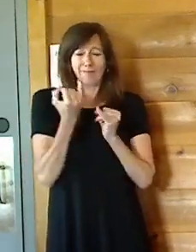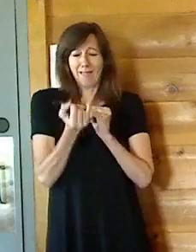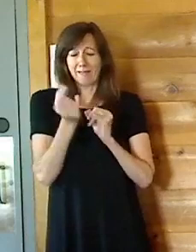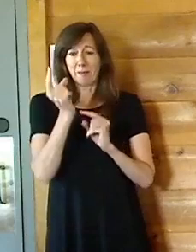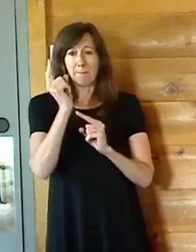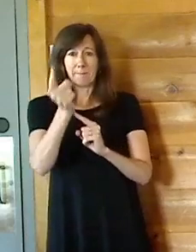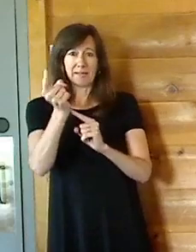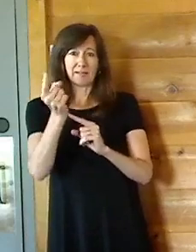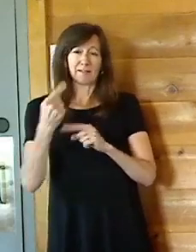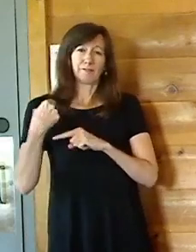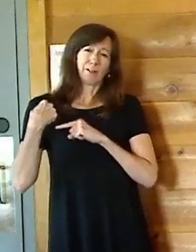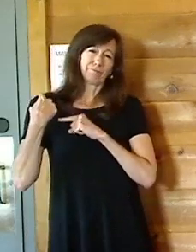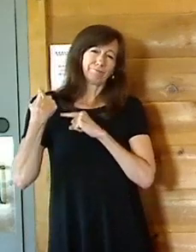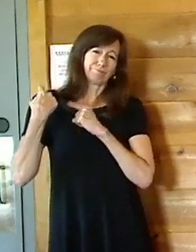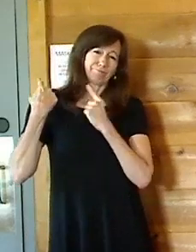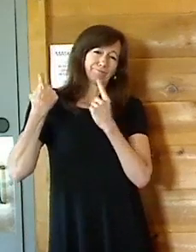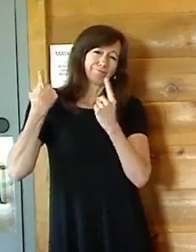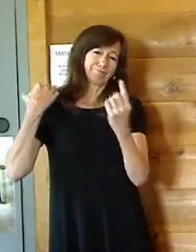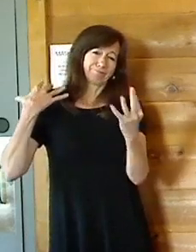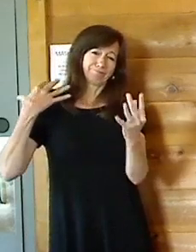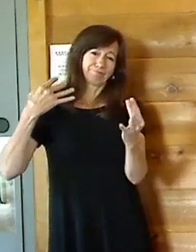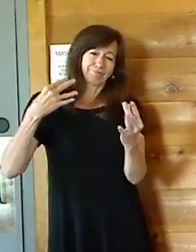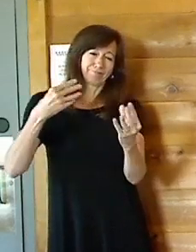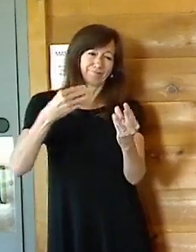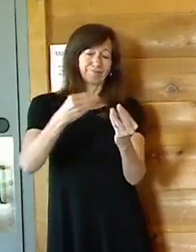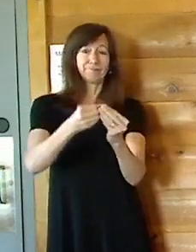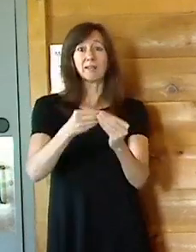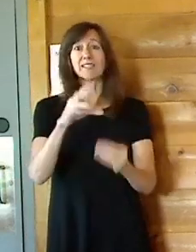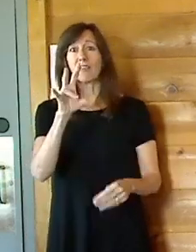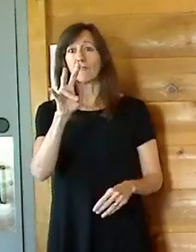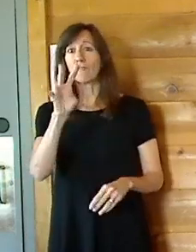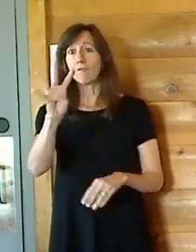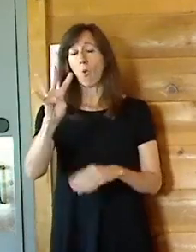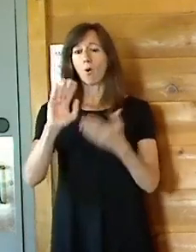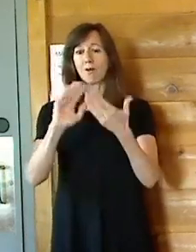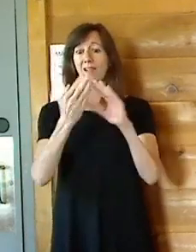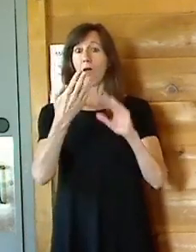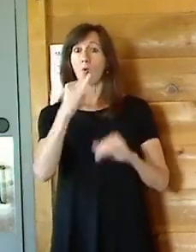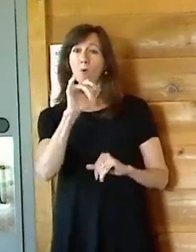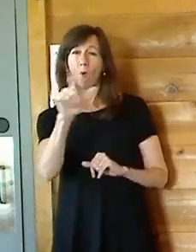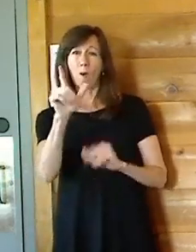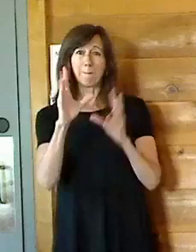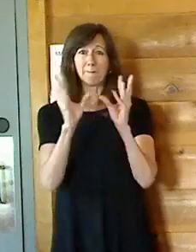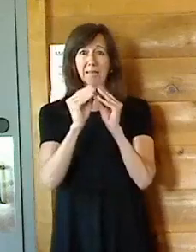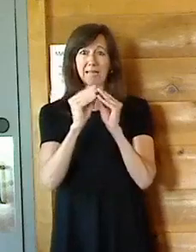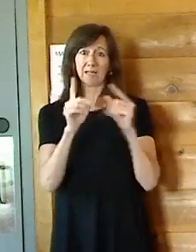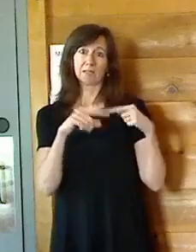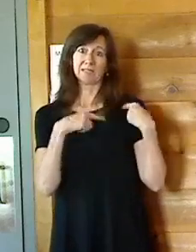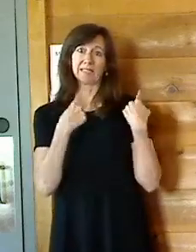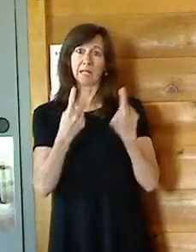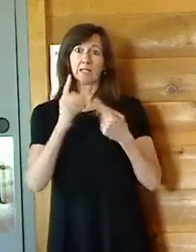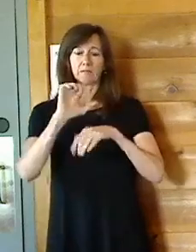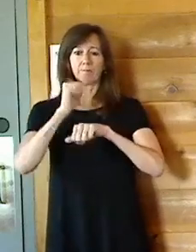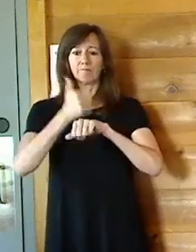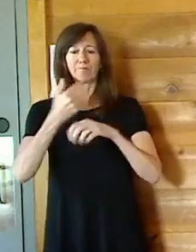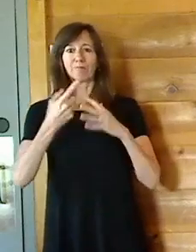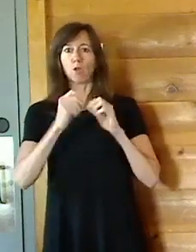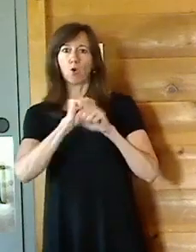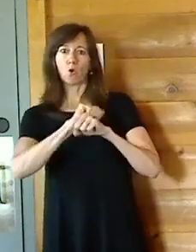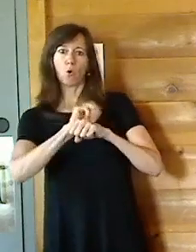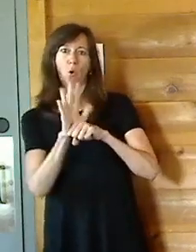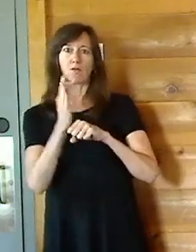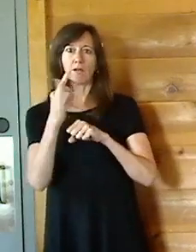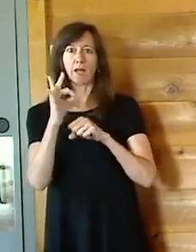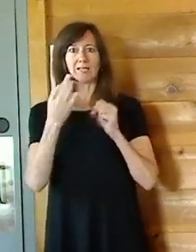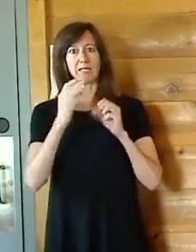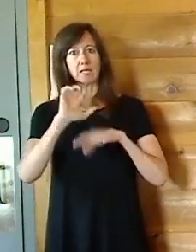74 town hall meetings since the onset of the pandemic. Joe, I'm grateful to the members